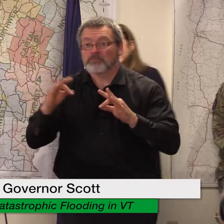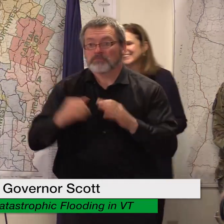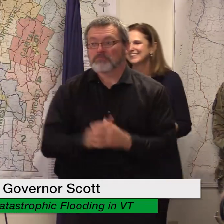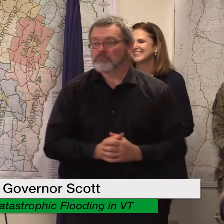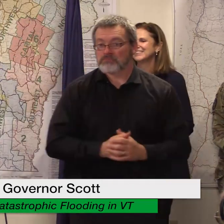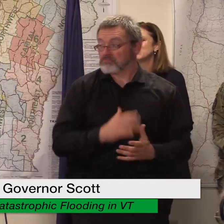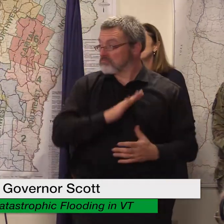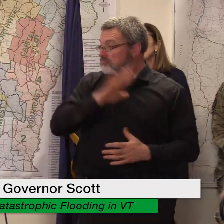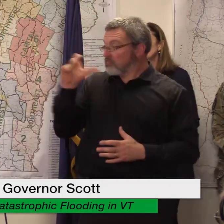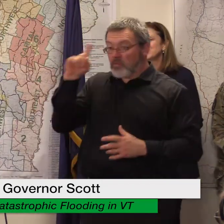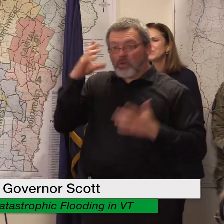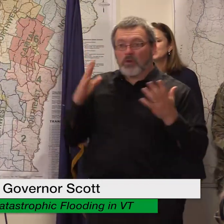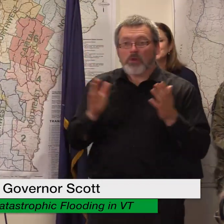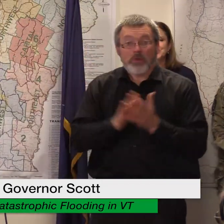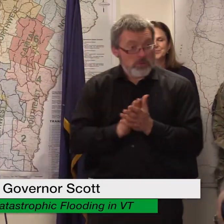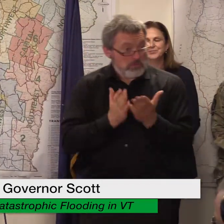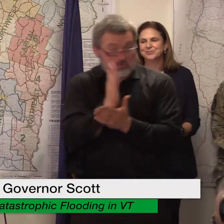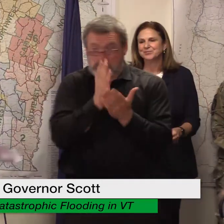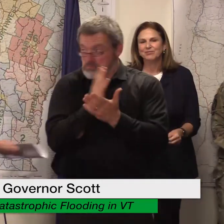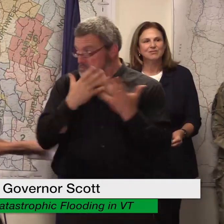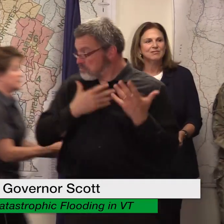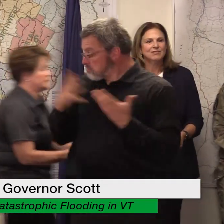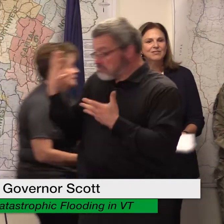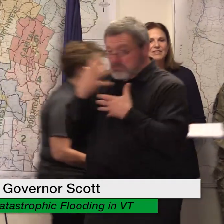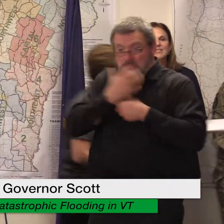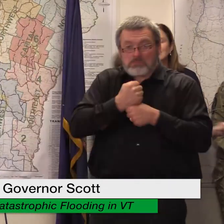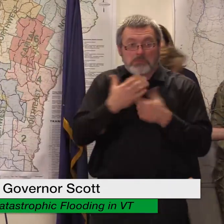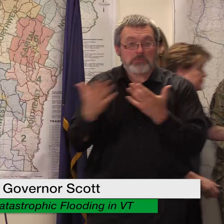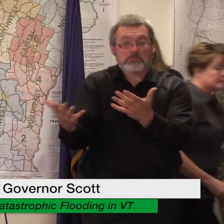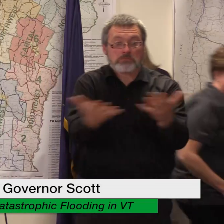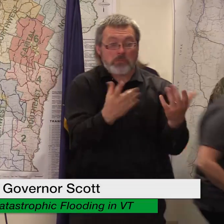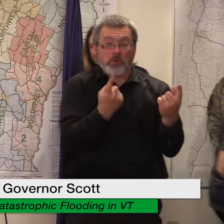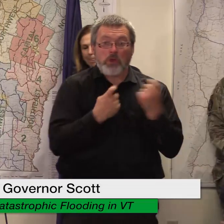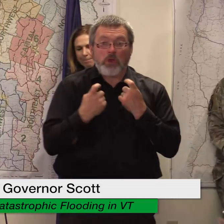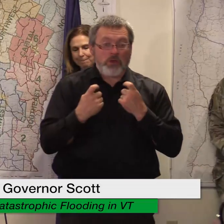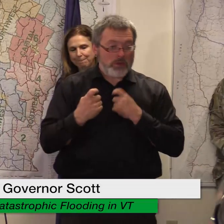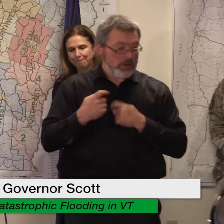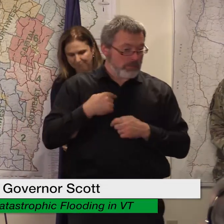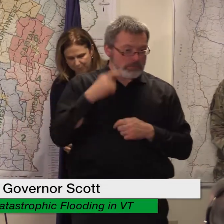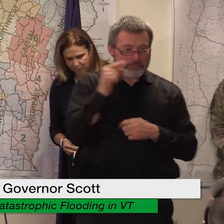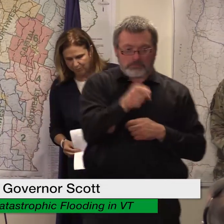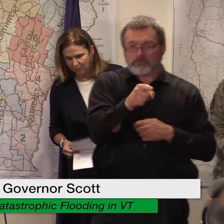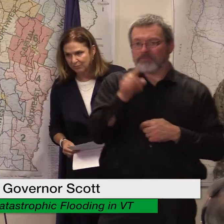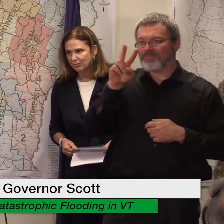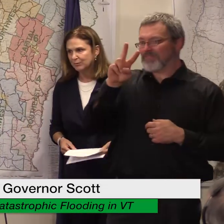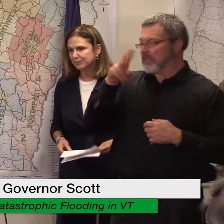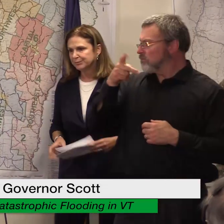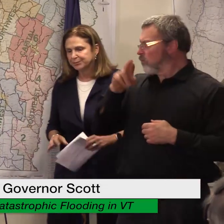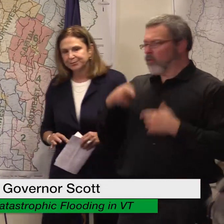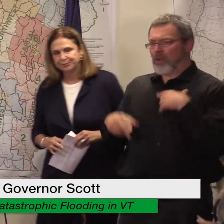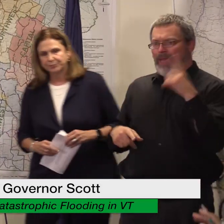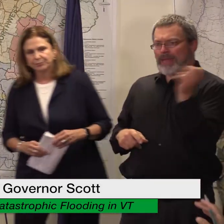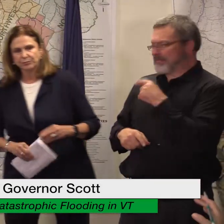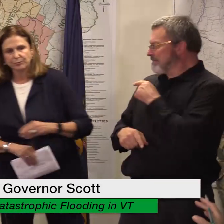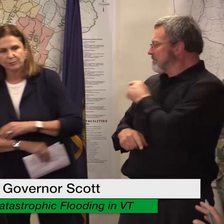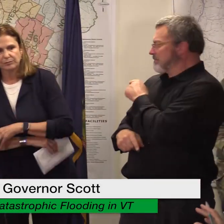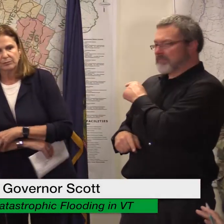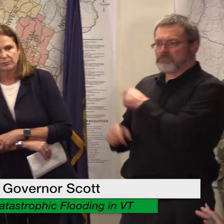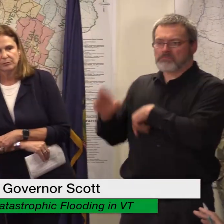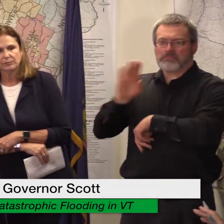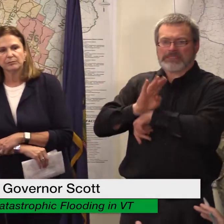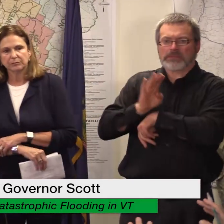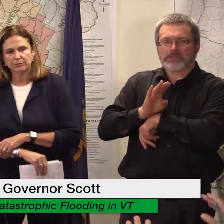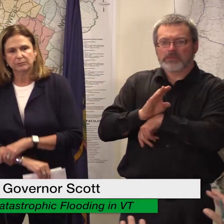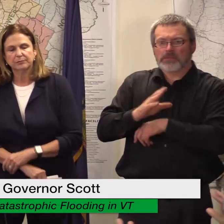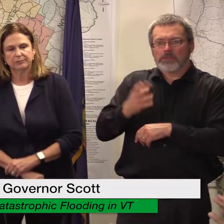we'll now open up to questions commissioner i wanted to be clear on something let's say we've got a business that has a go fund